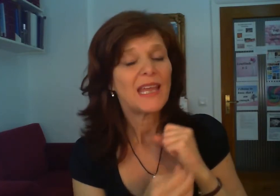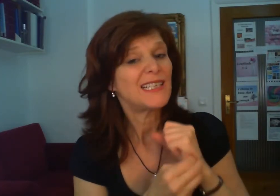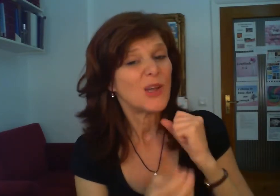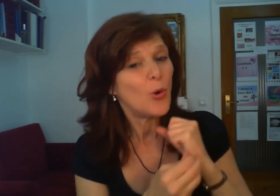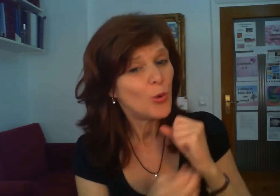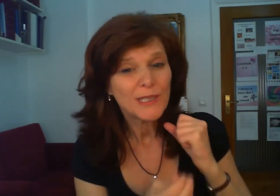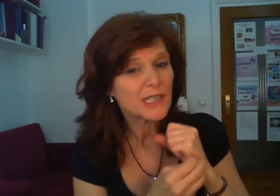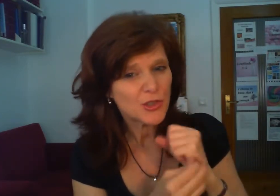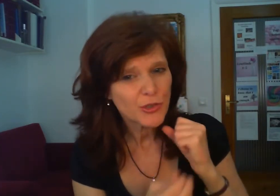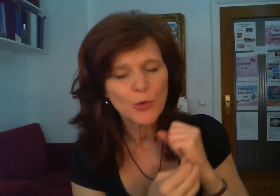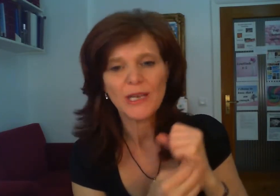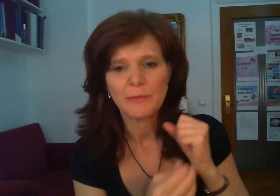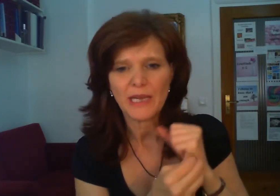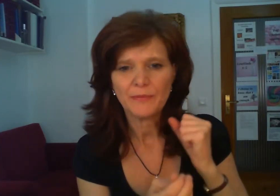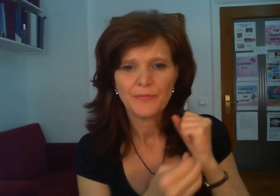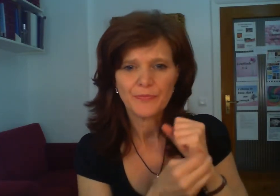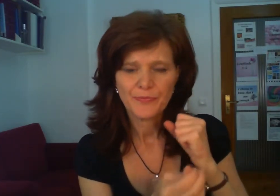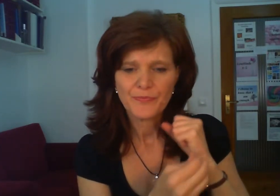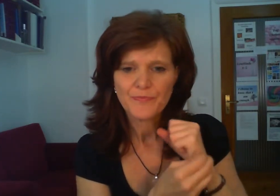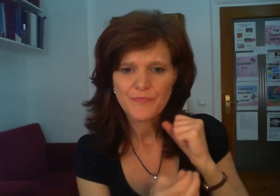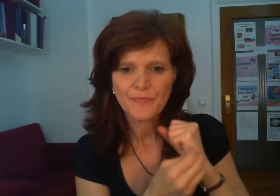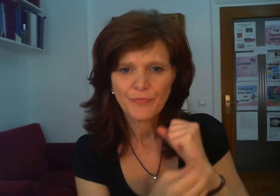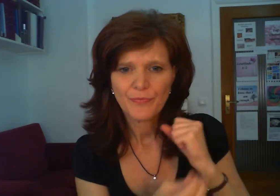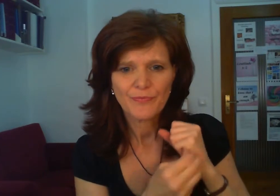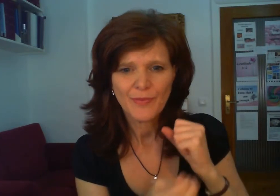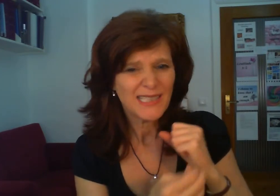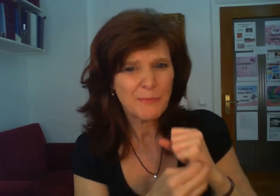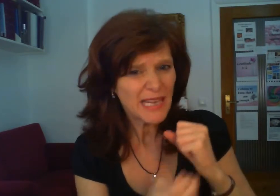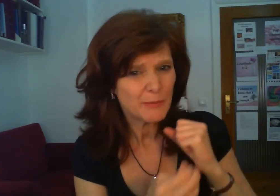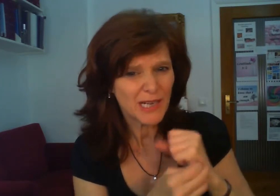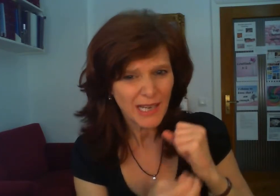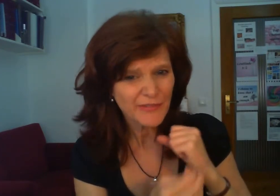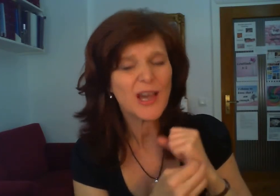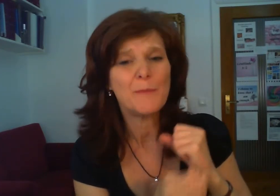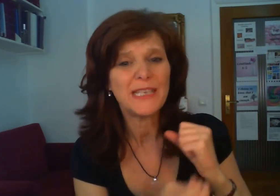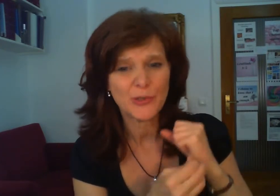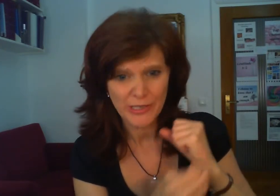it's always controlling me it's making my life a misery